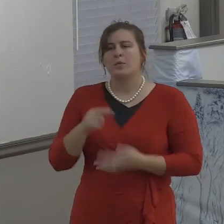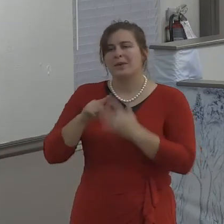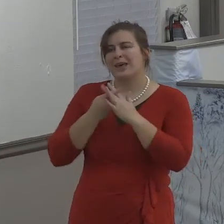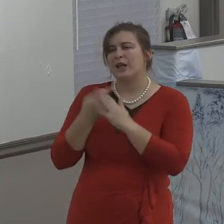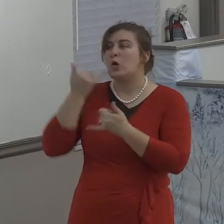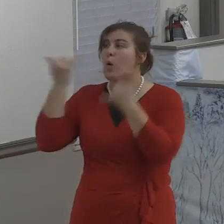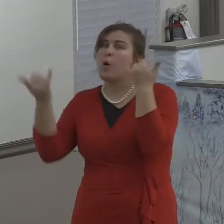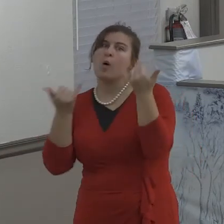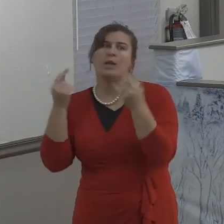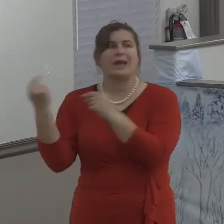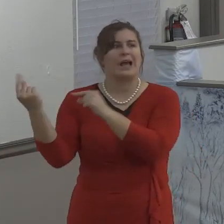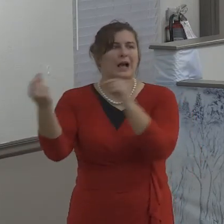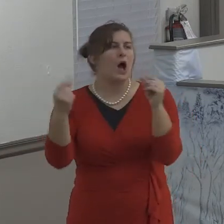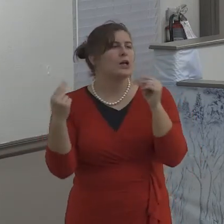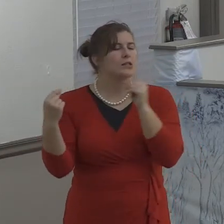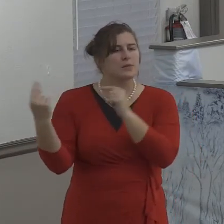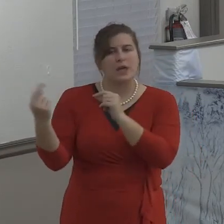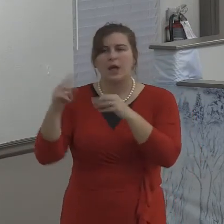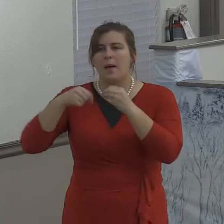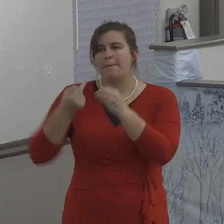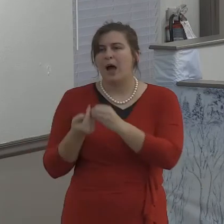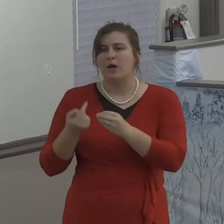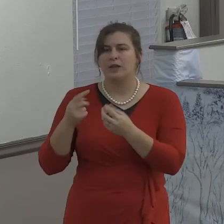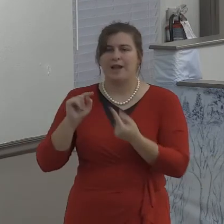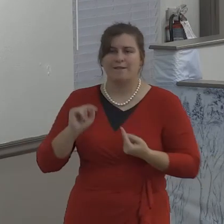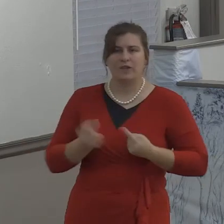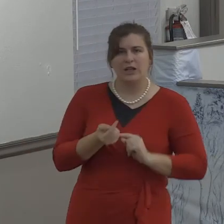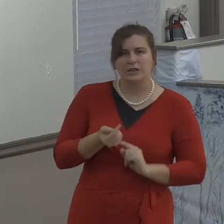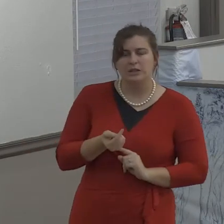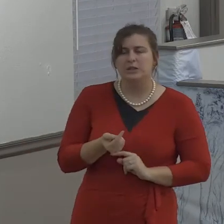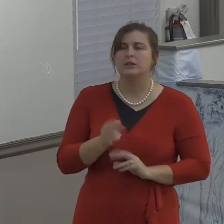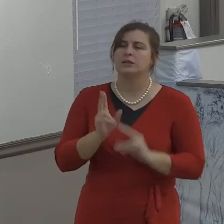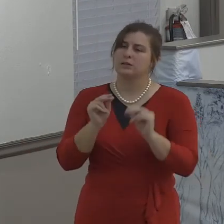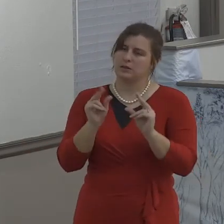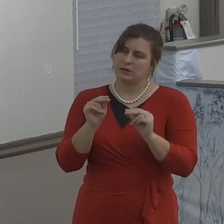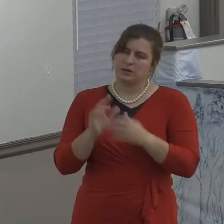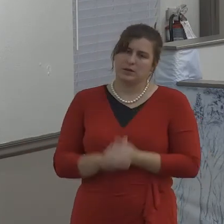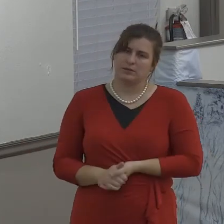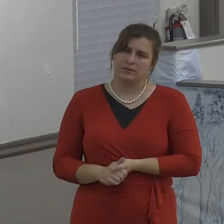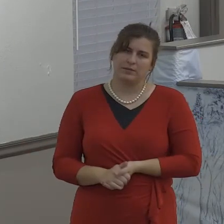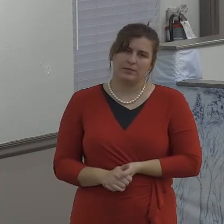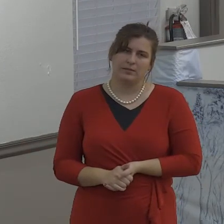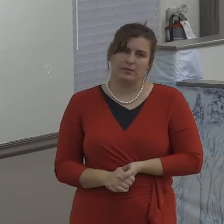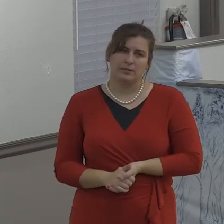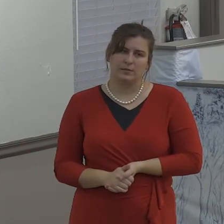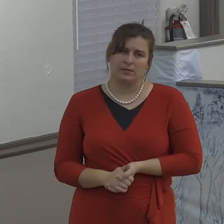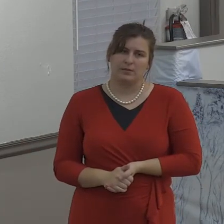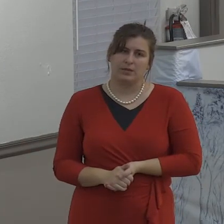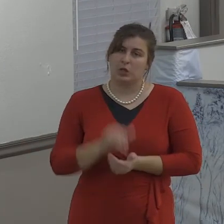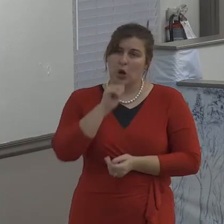Satan can bring it up and you can cast it away Satan can bring it up and you can cast it away